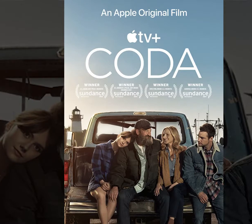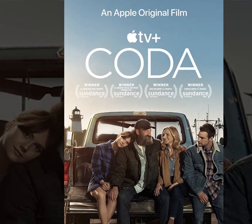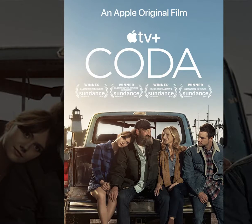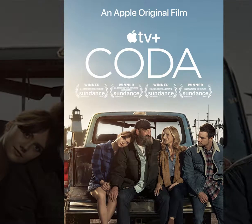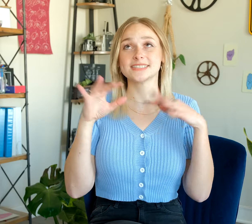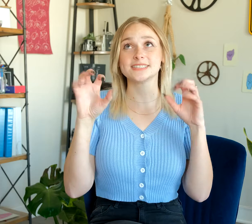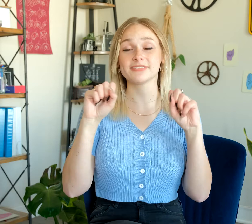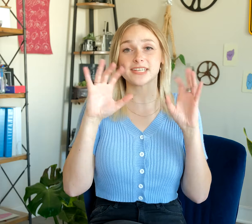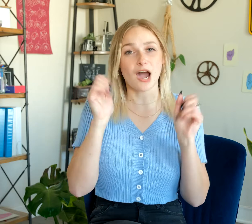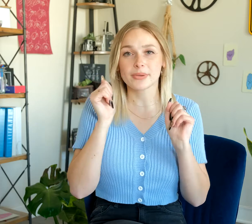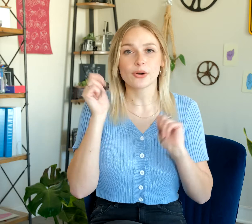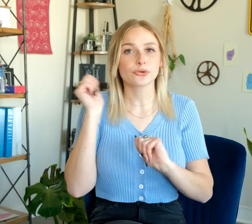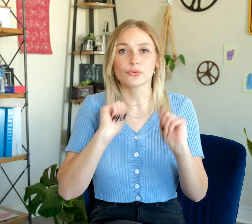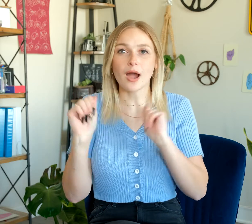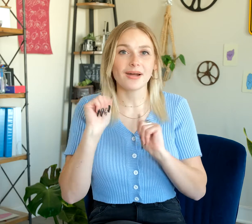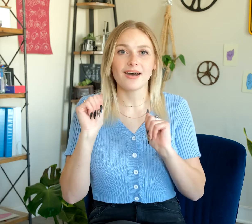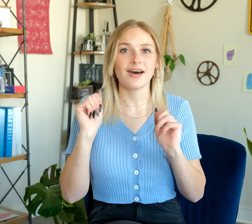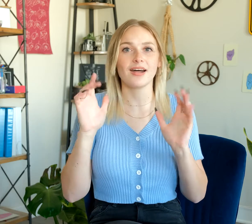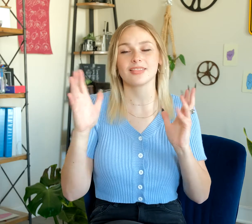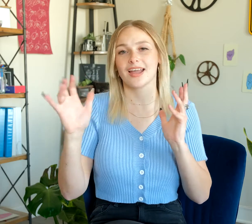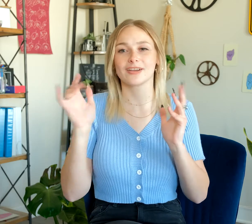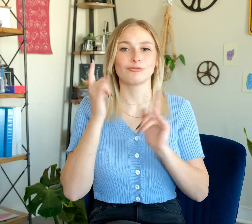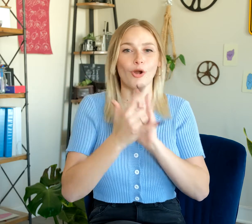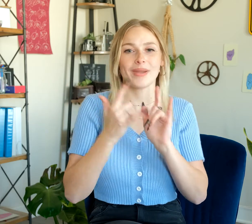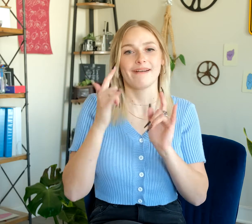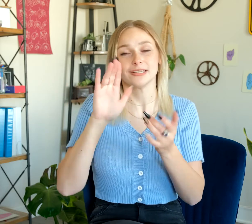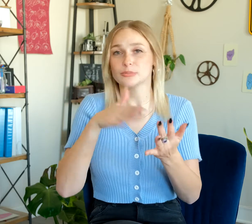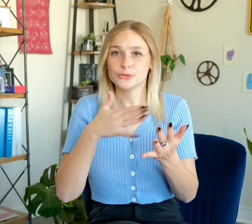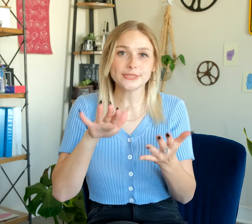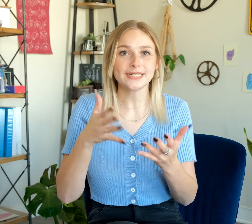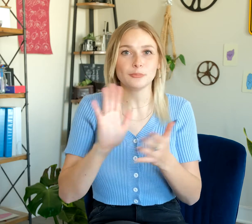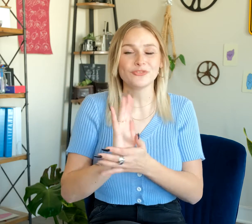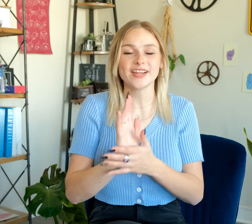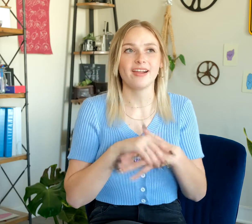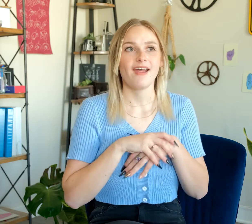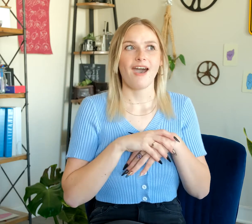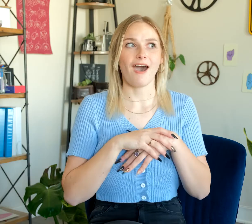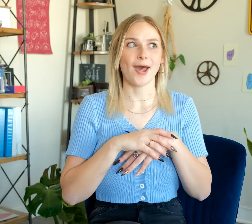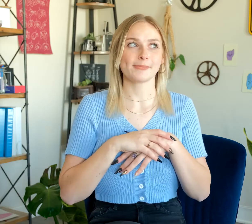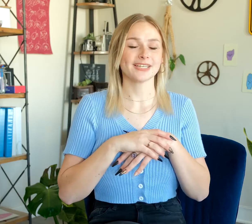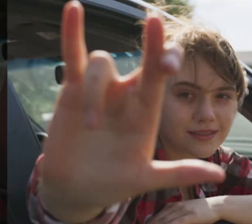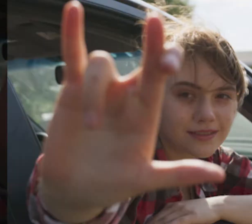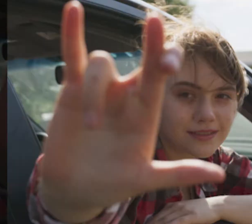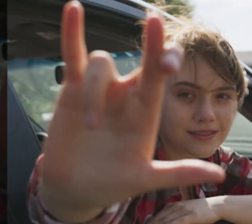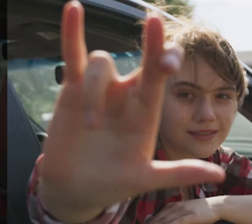It's a phenomenal drama, like, romance movie. It's really just